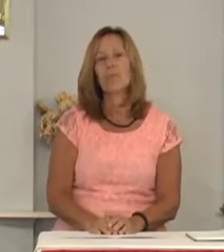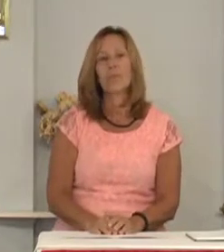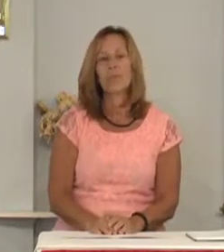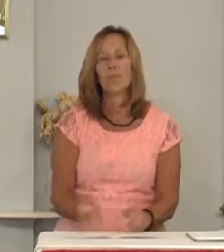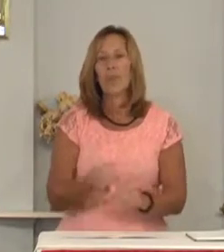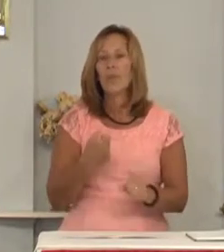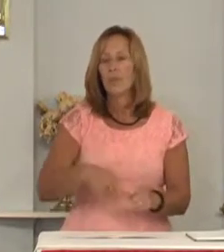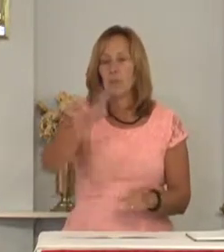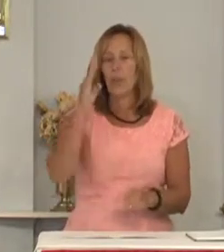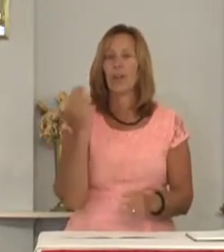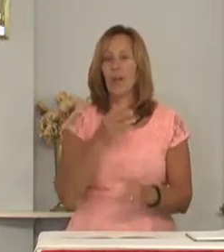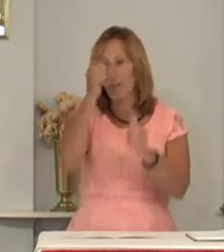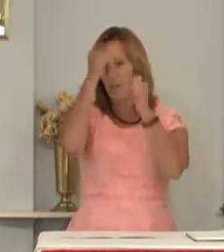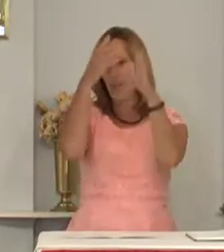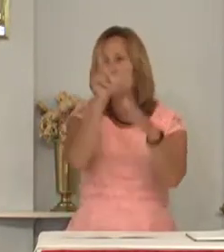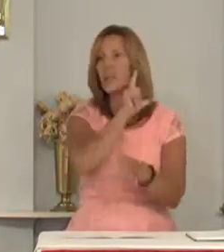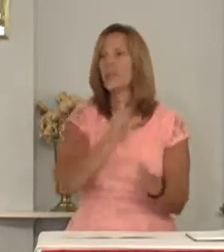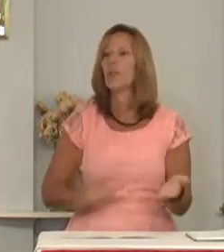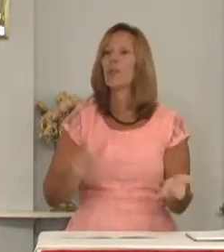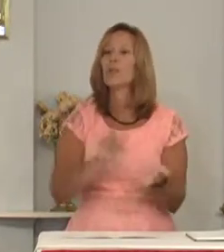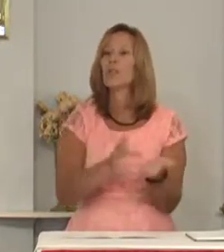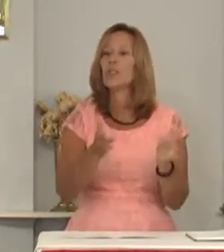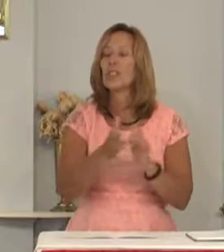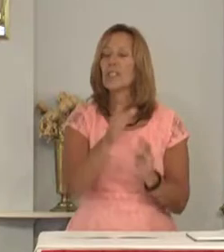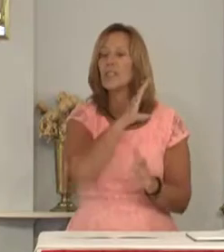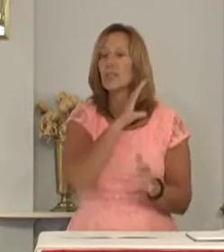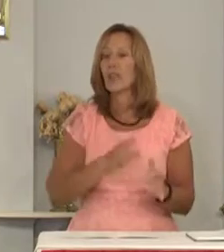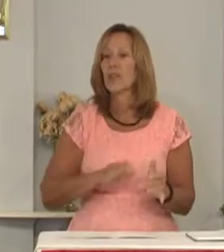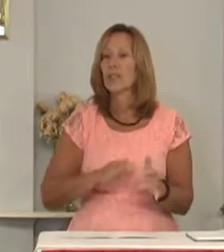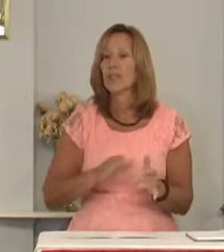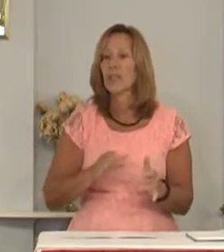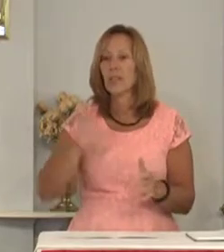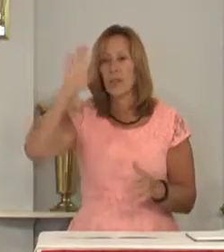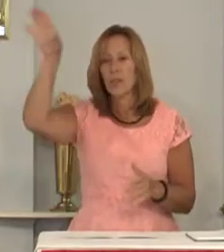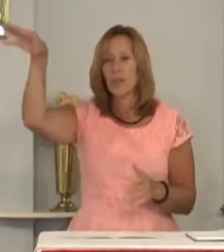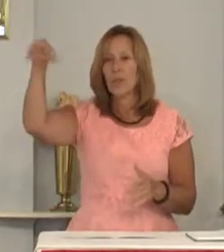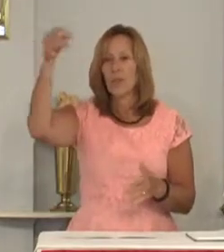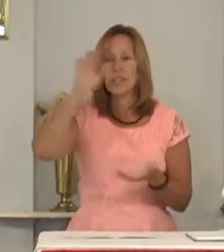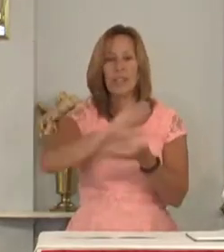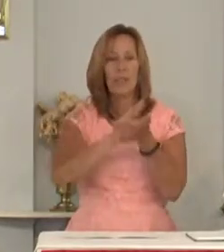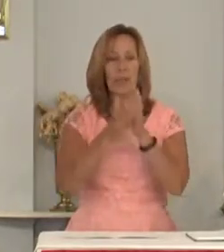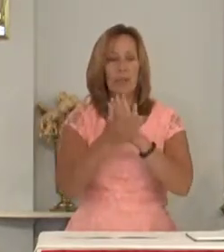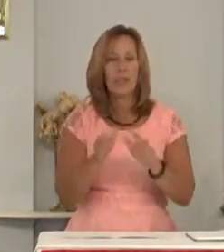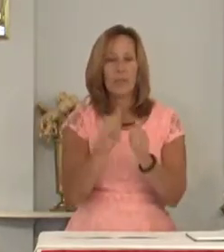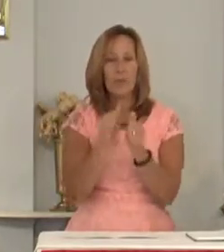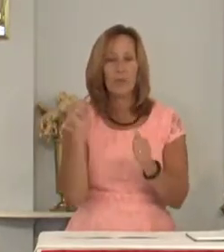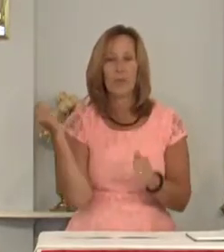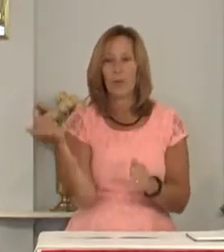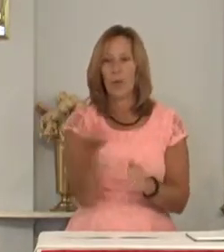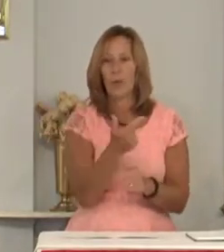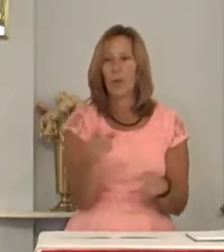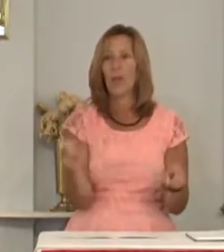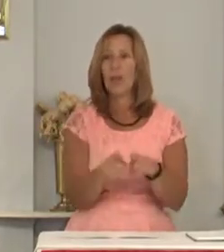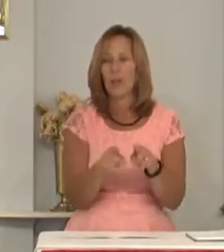From God, our Father, and the Lord Jesus Christ, grace and peace be with you all.